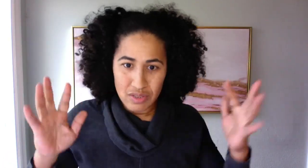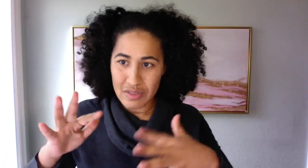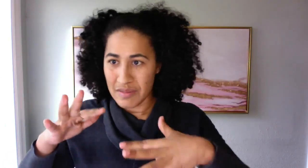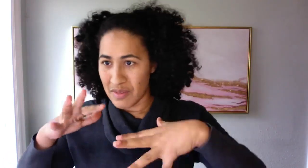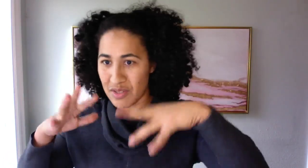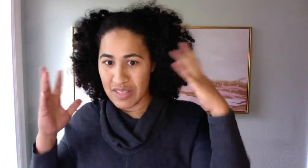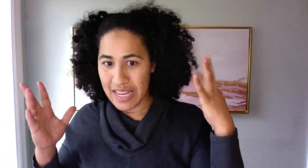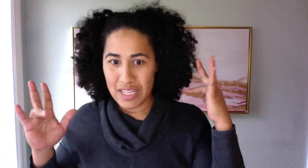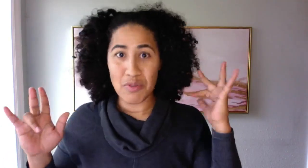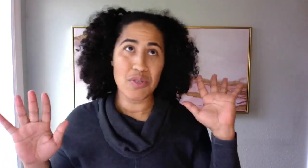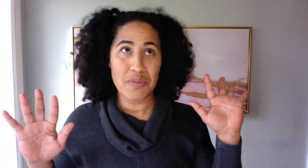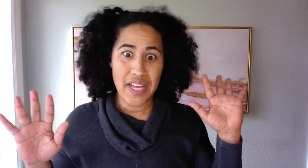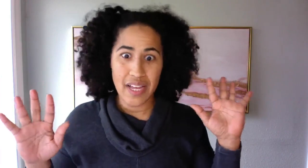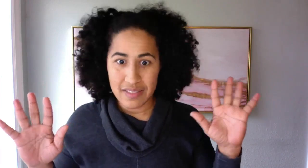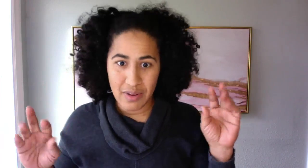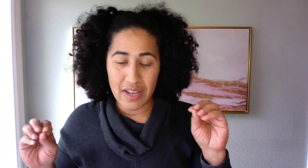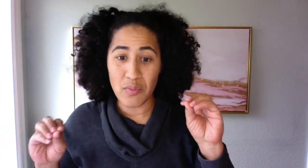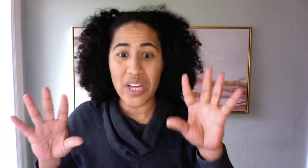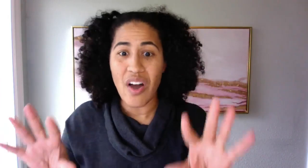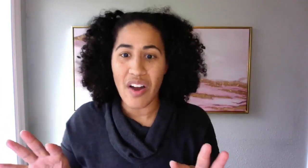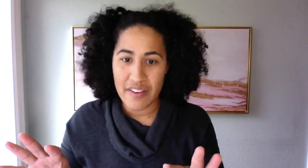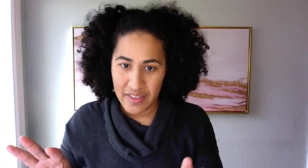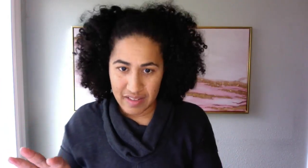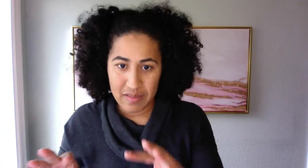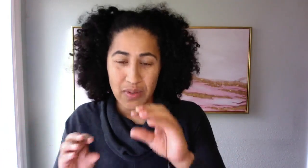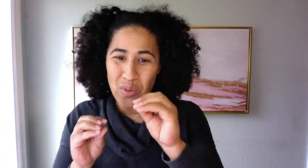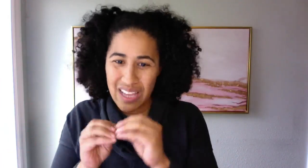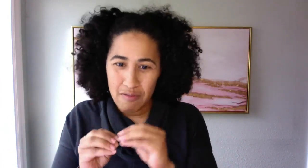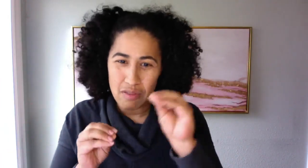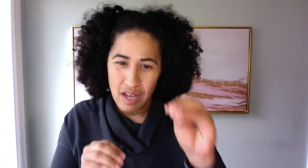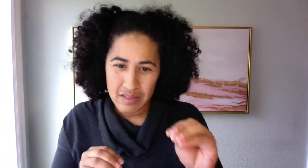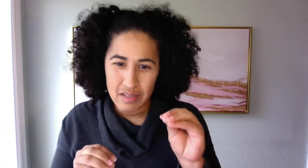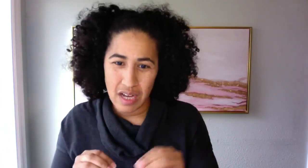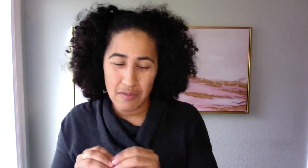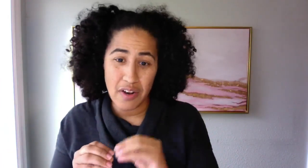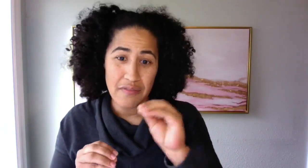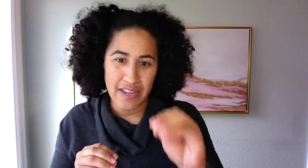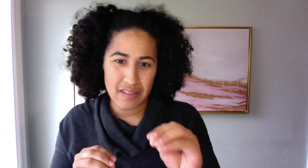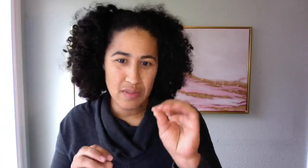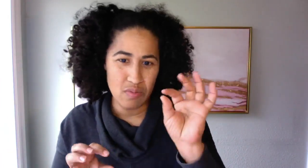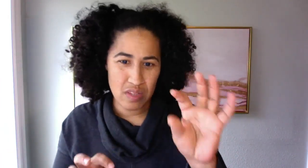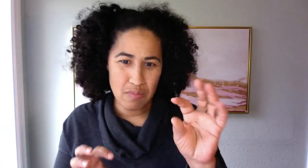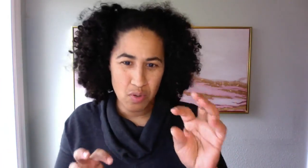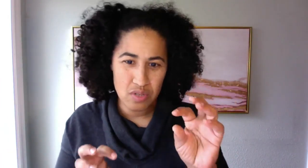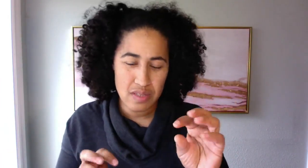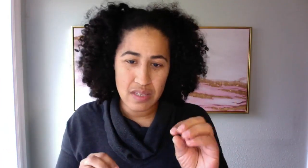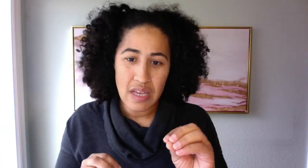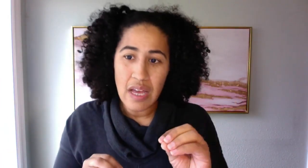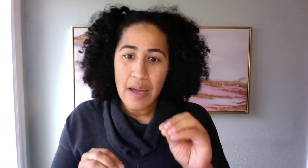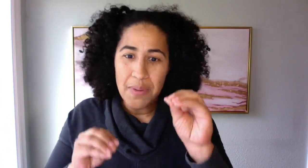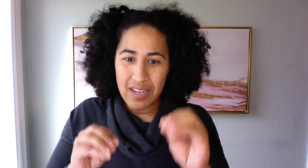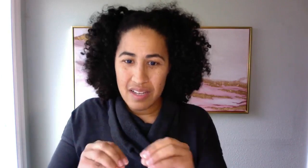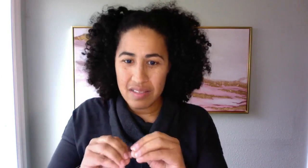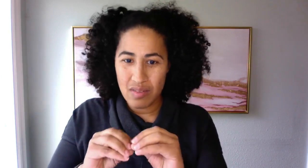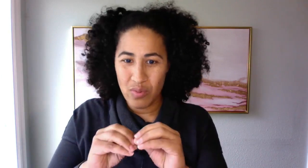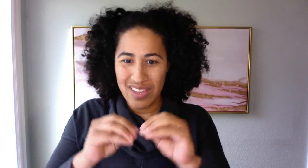and society. And we're so advanced, right? And we are advanced, but we have lost a lot of our advancements with emotions because we